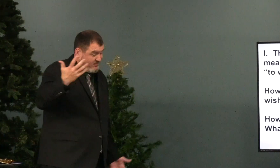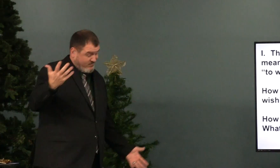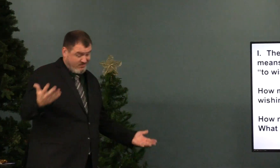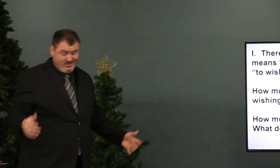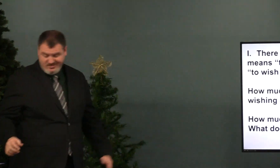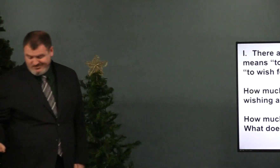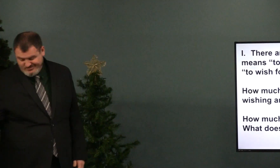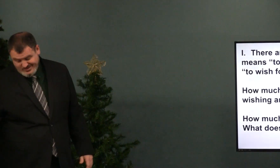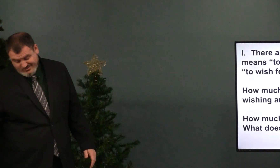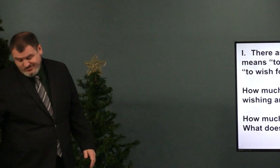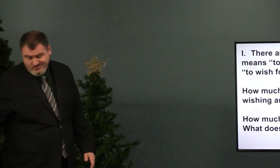You might be mad at me.